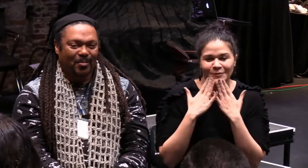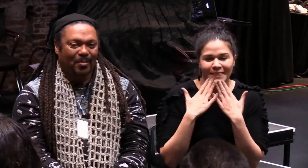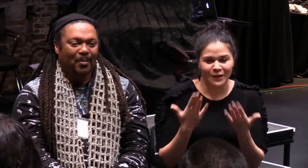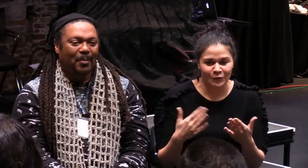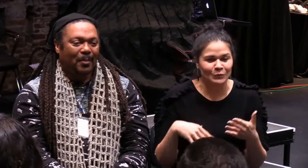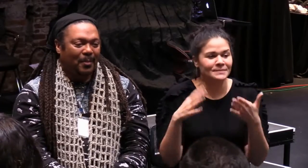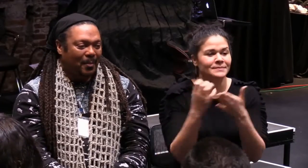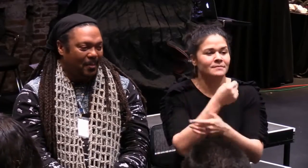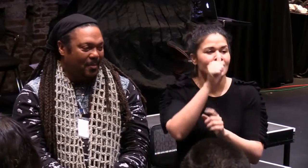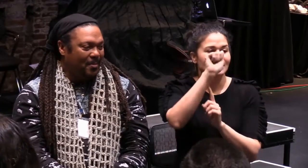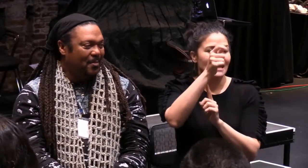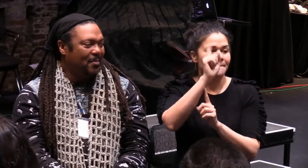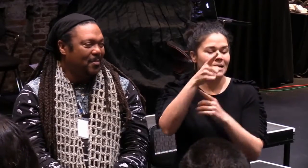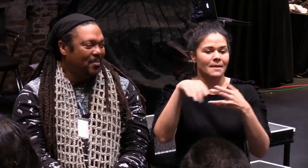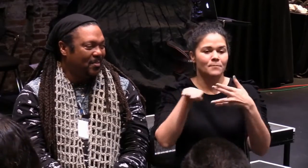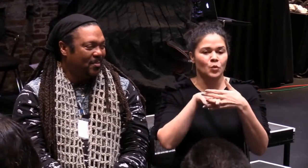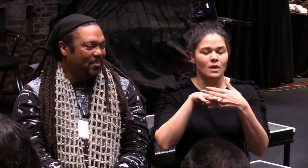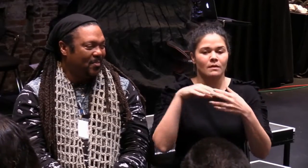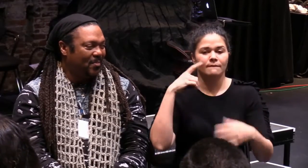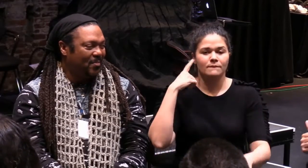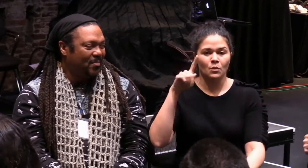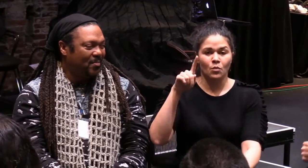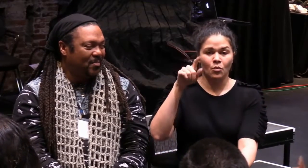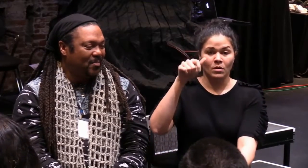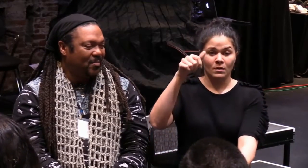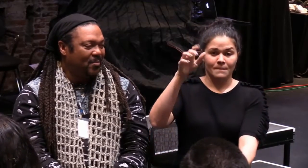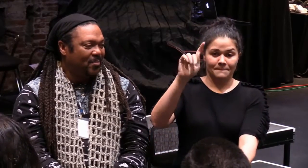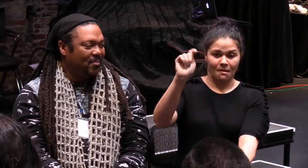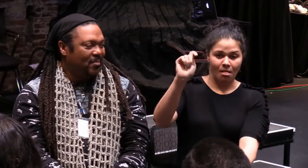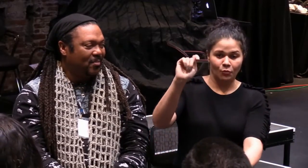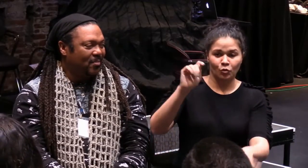differences. So thank you, and now we'll have a ten-minute break.